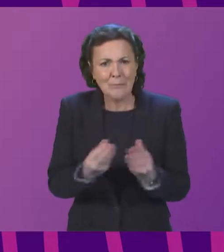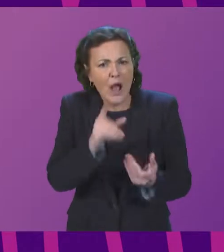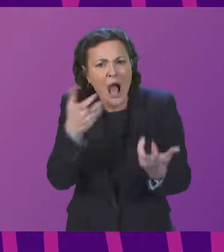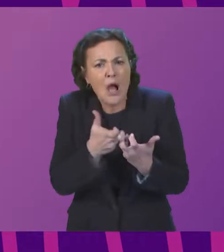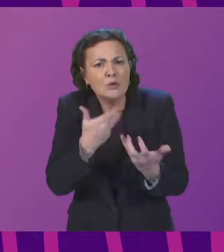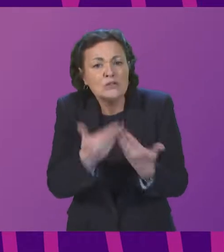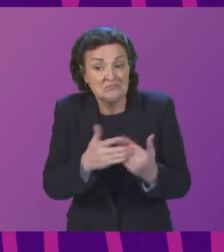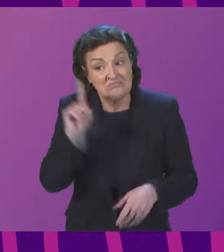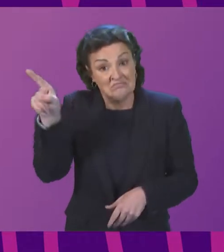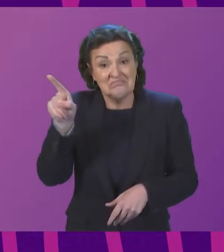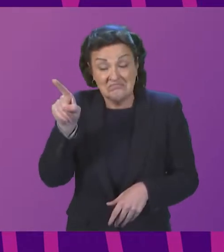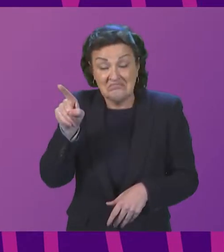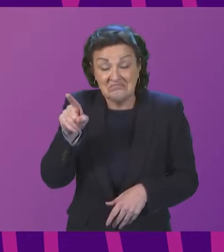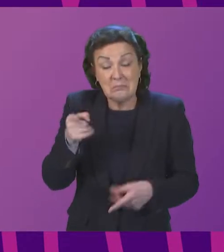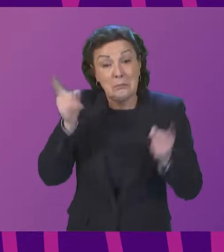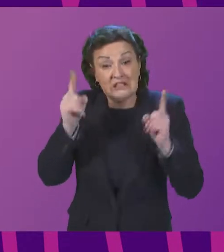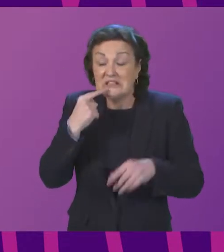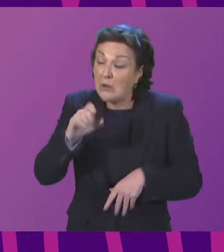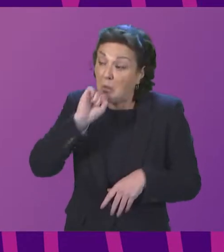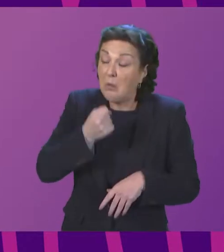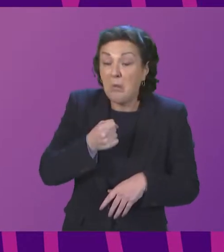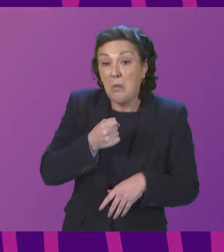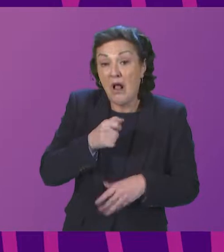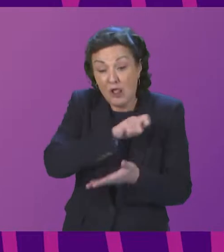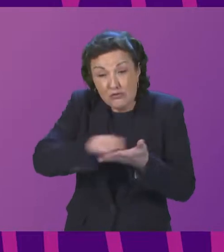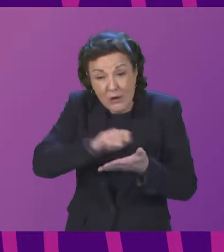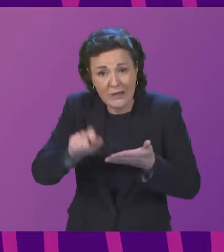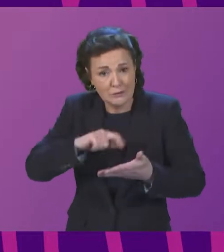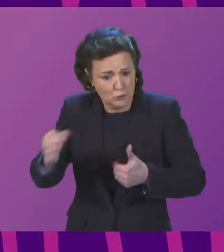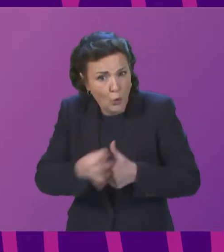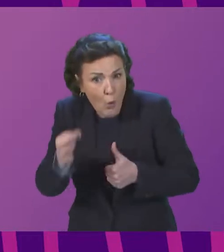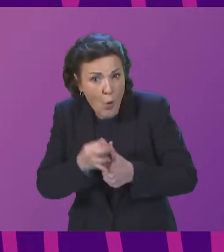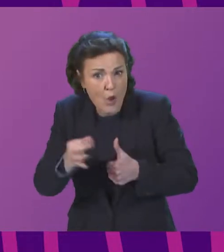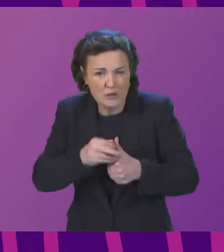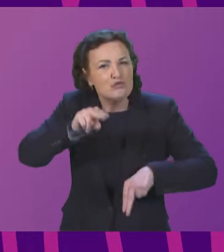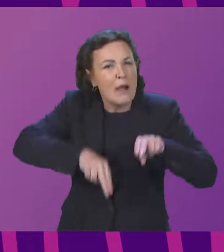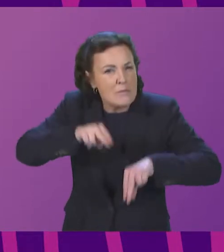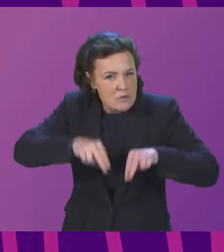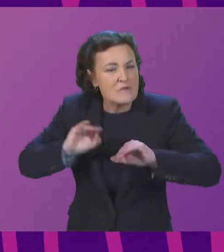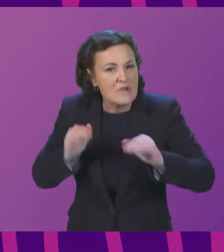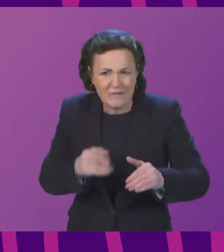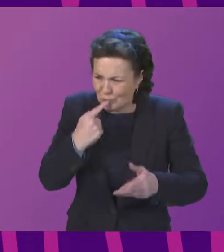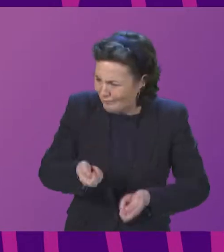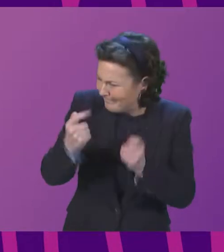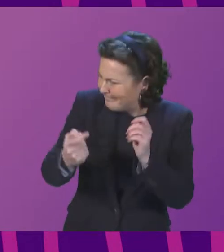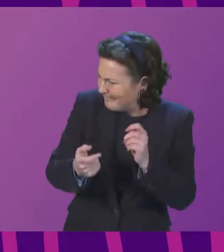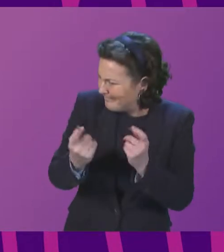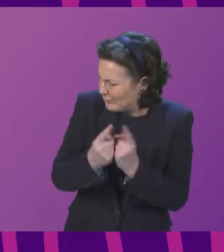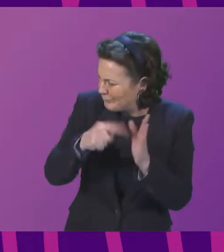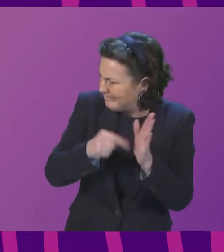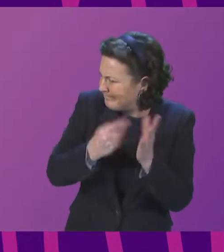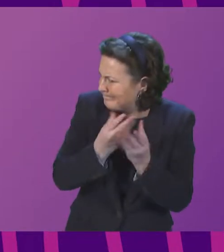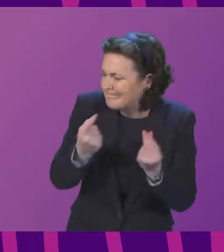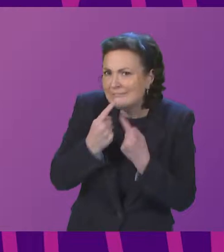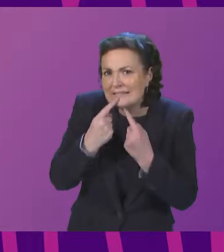minister promised to write once again to the Scottish courts and tribunal service to raise the issue with them. The minister also notes that section 19a